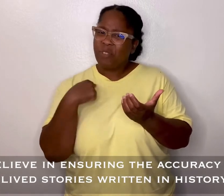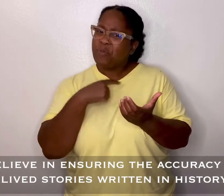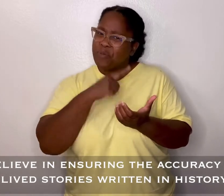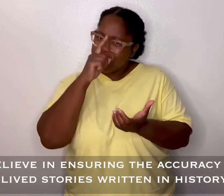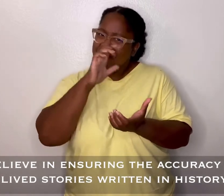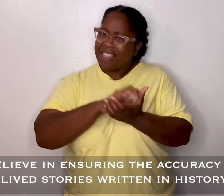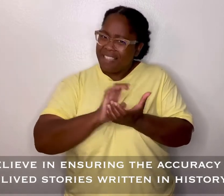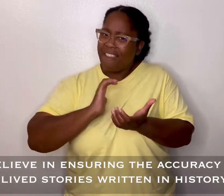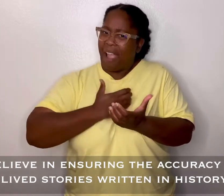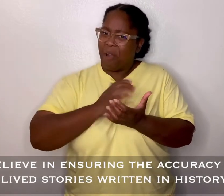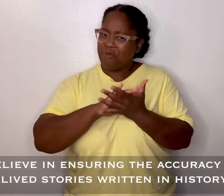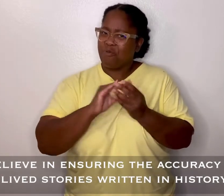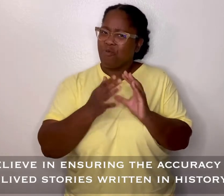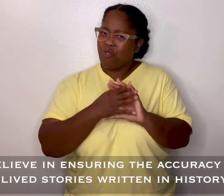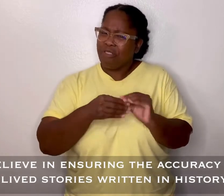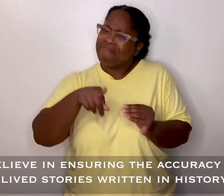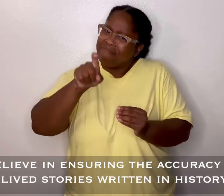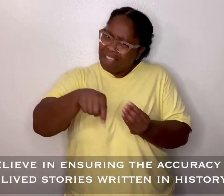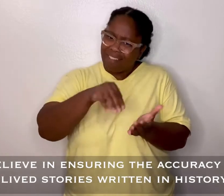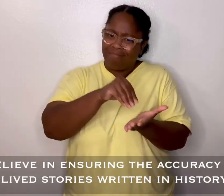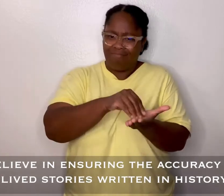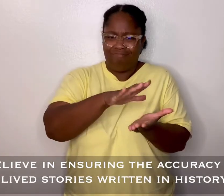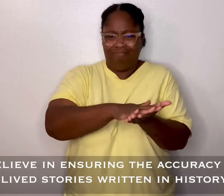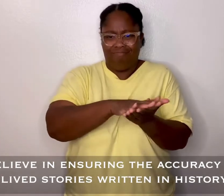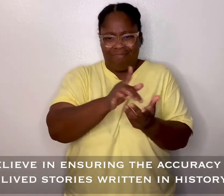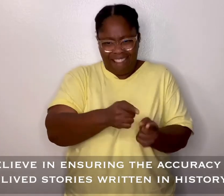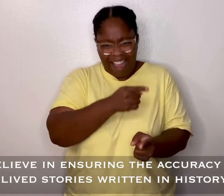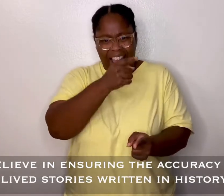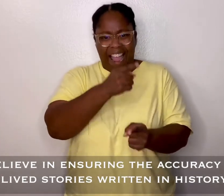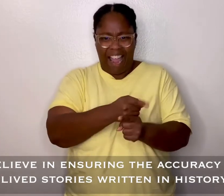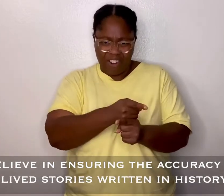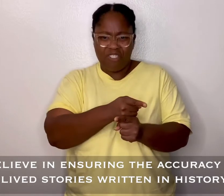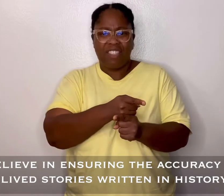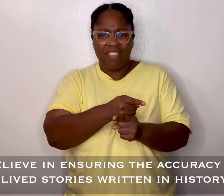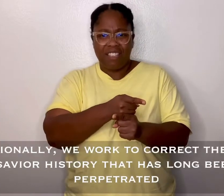We believe in ensuring the accuracy of our lived stories written in history.